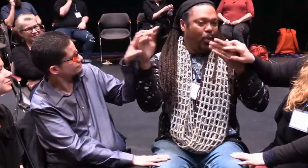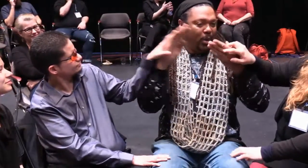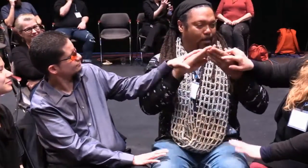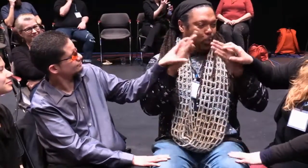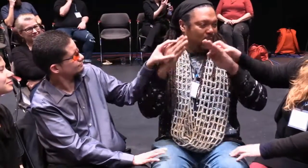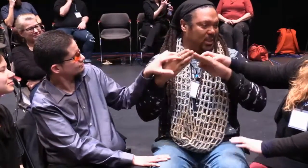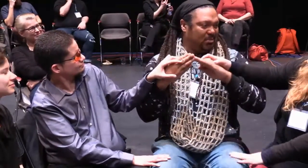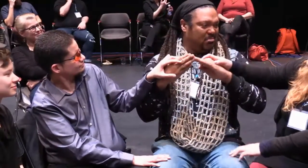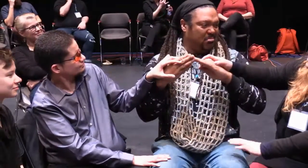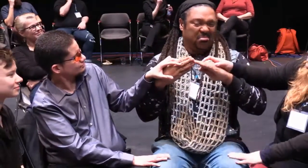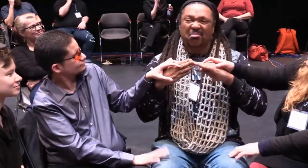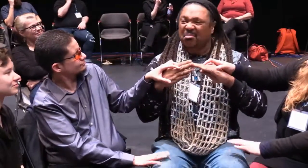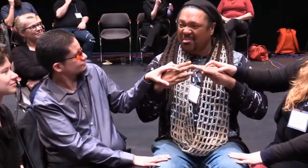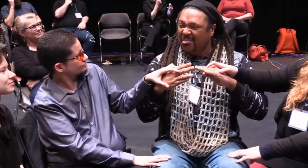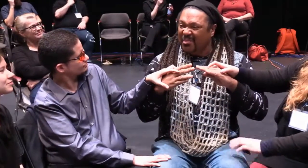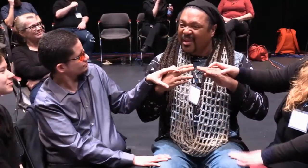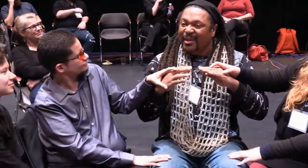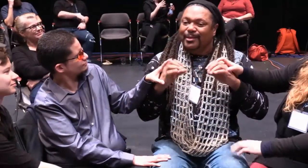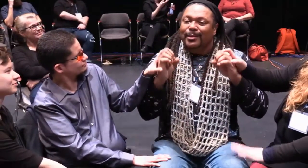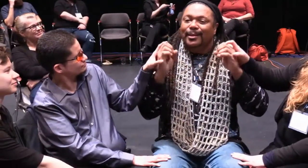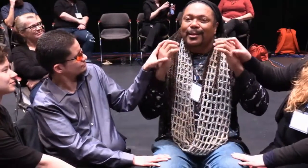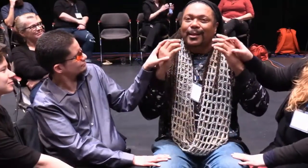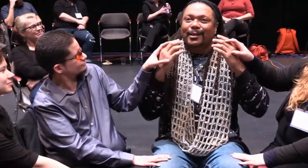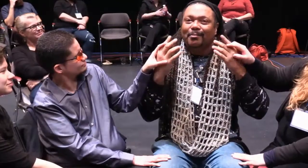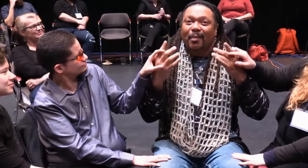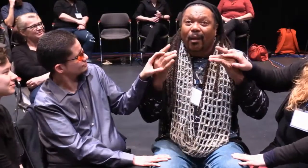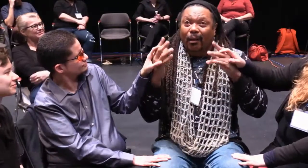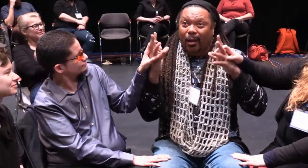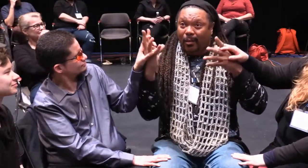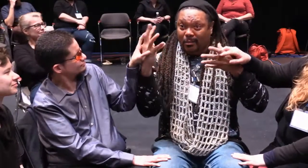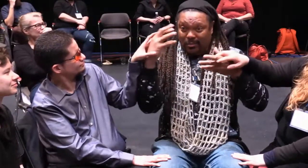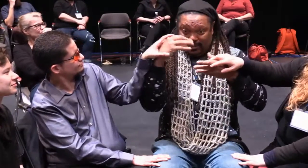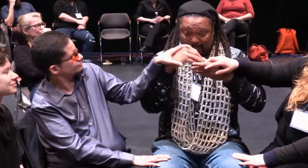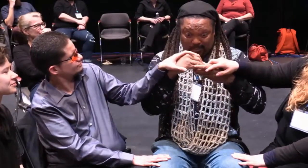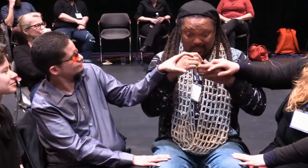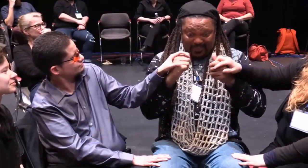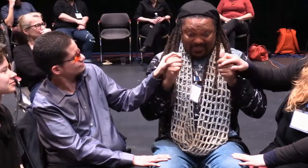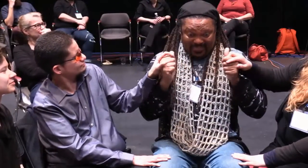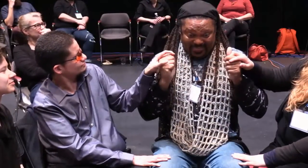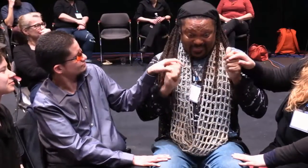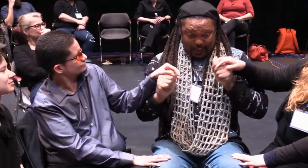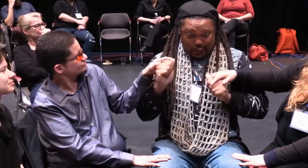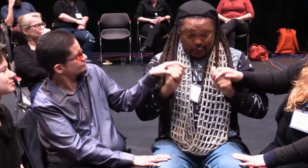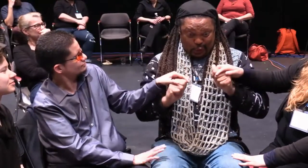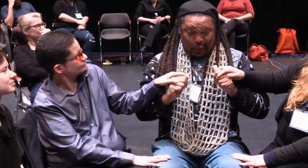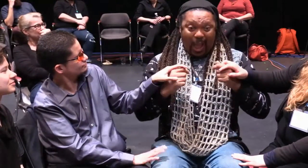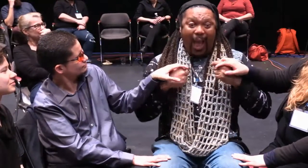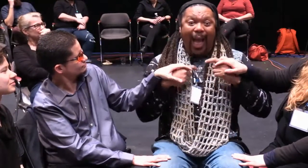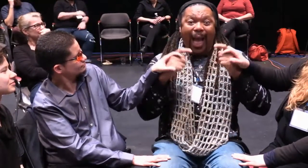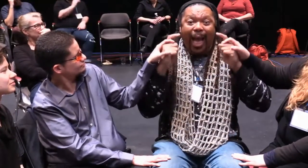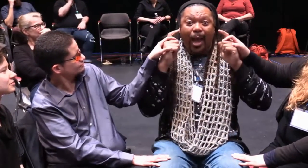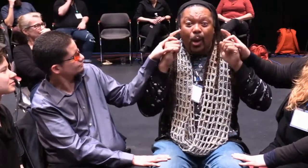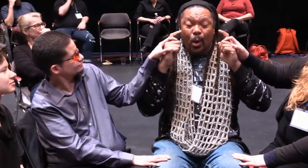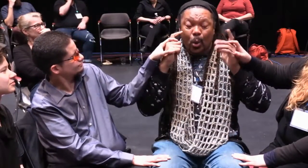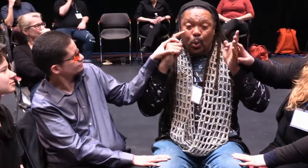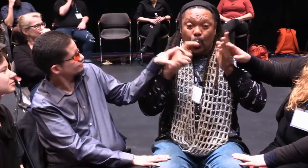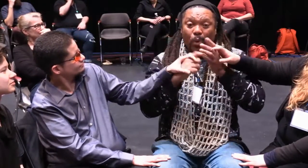for my community and other communities like mine. Now, the world of theater,